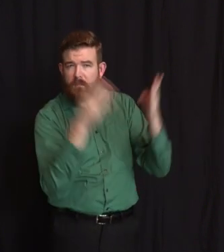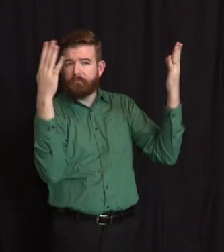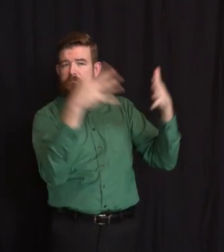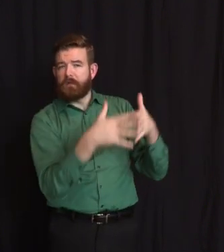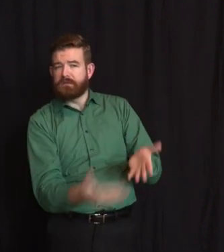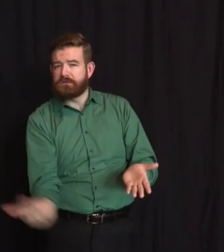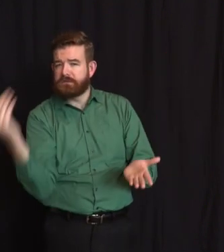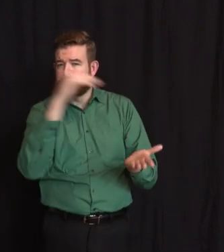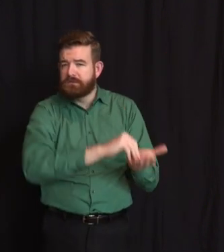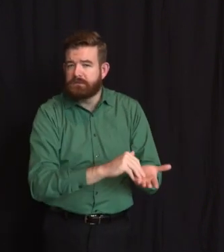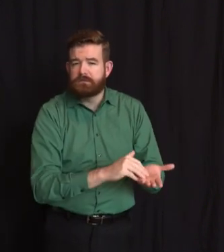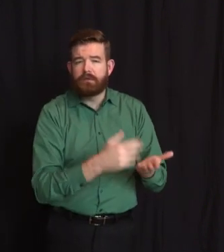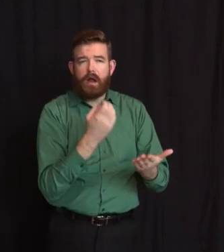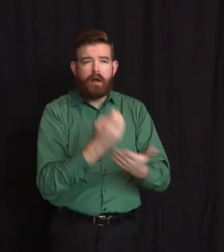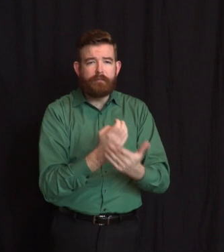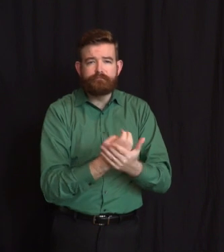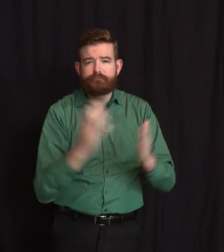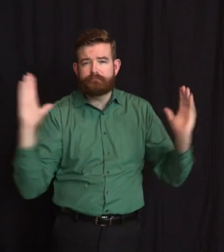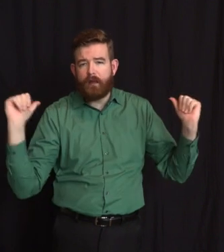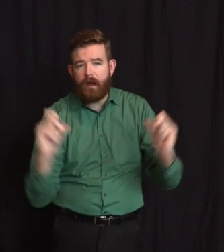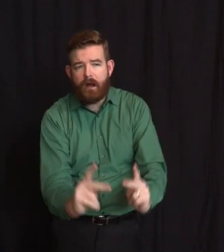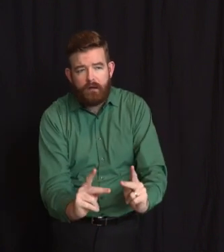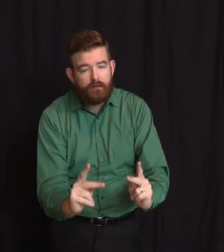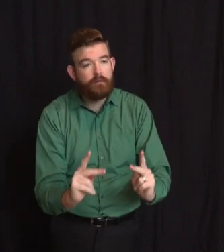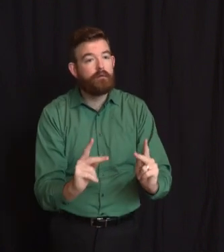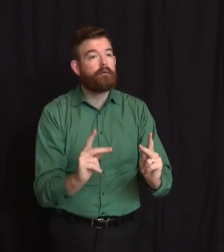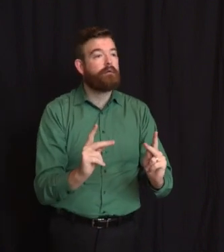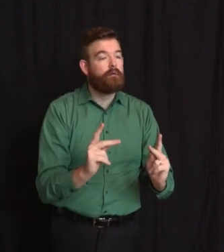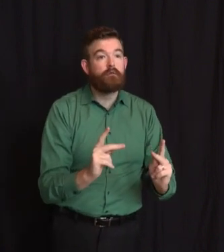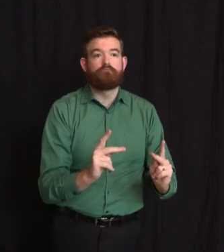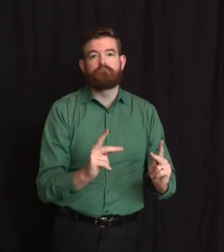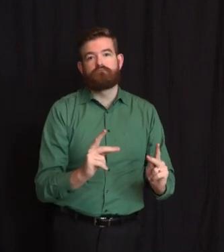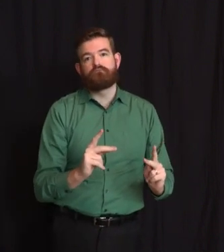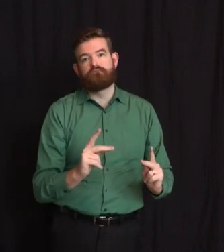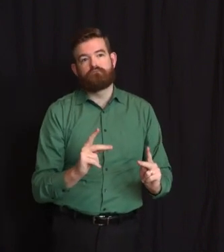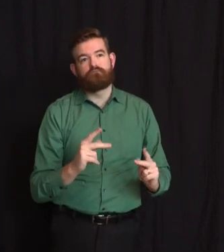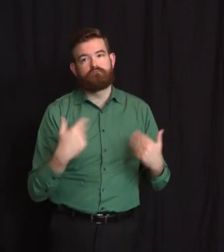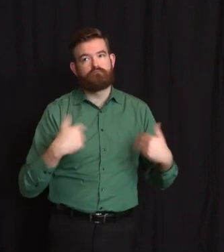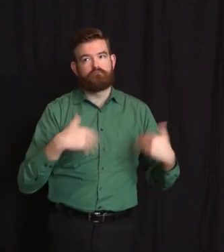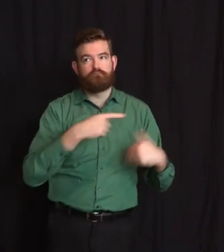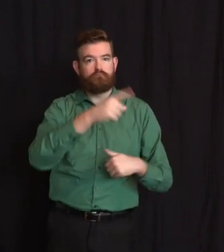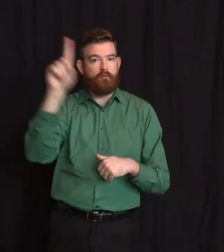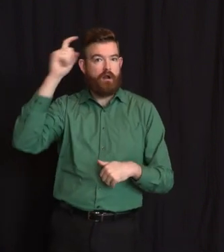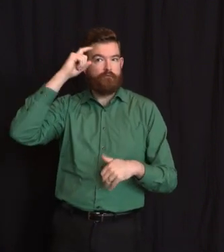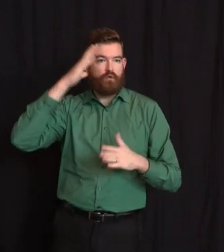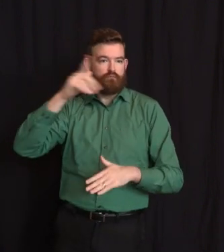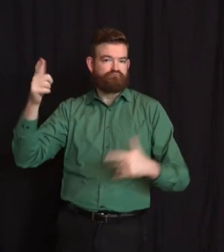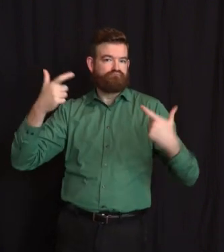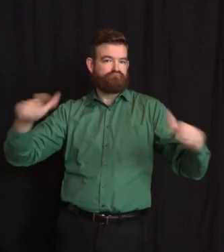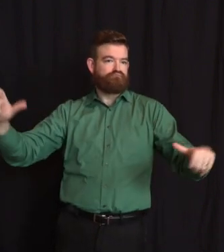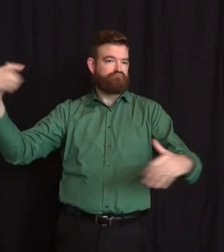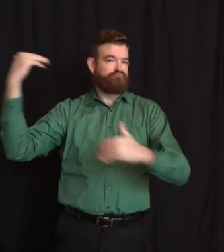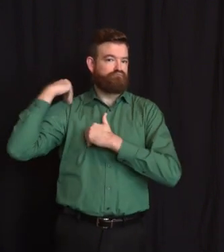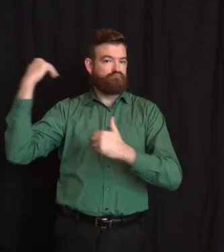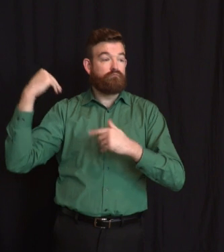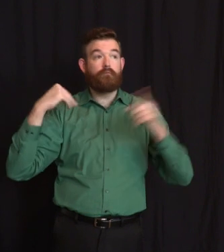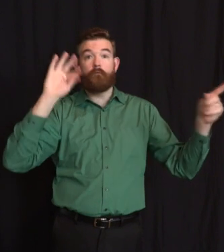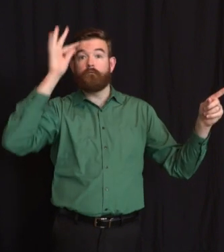of responsibility given to governors and latitude given to governors. We are still sort of parsing through the recommendations